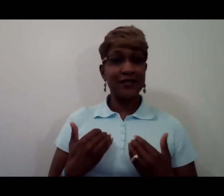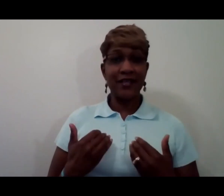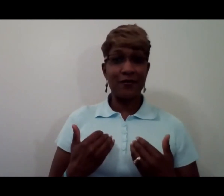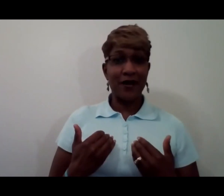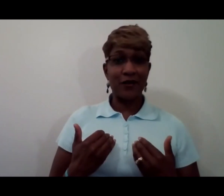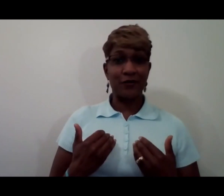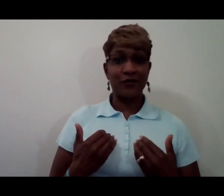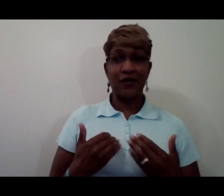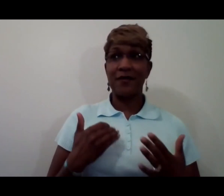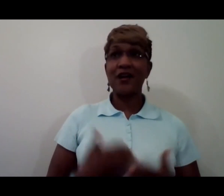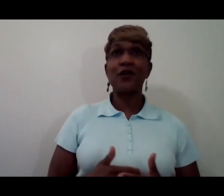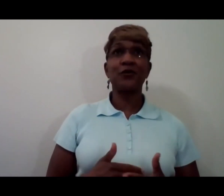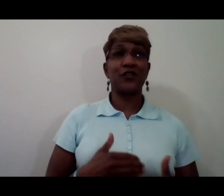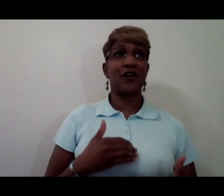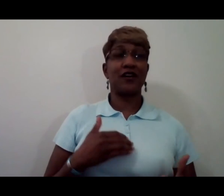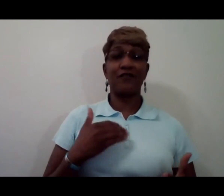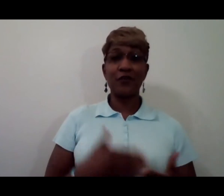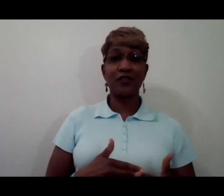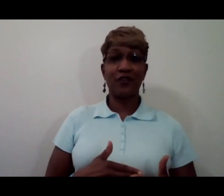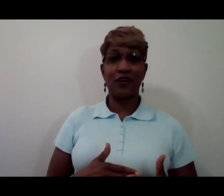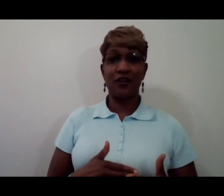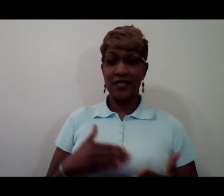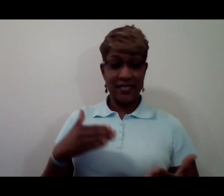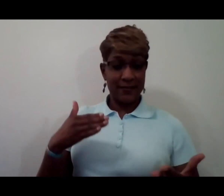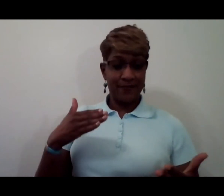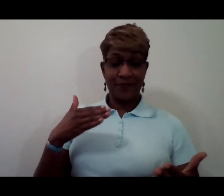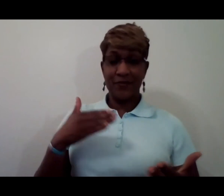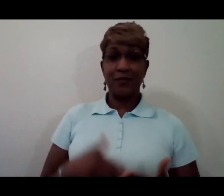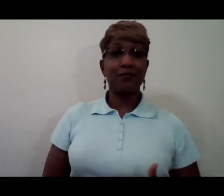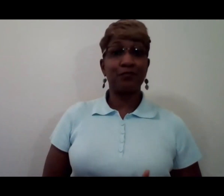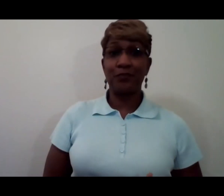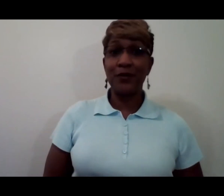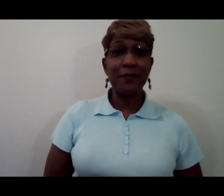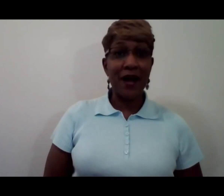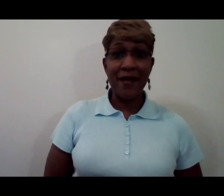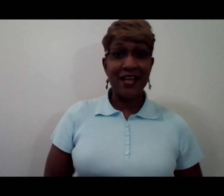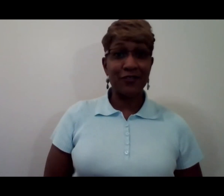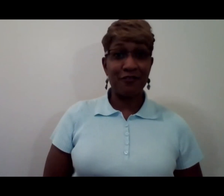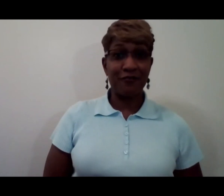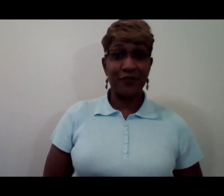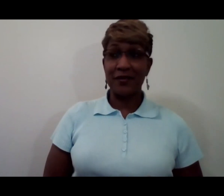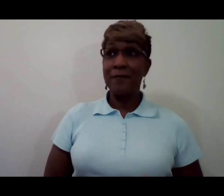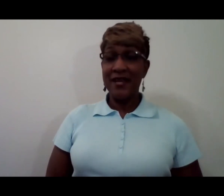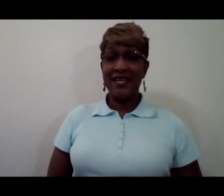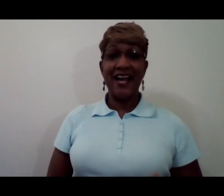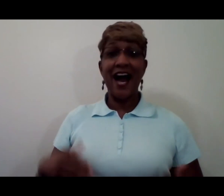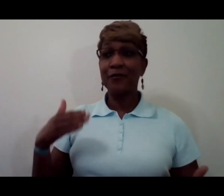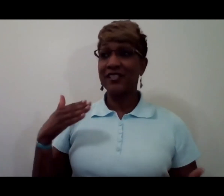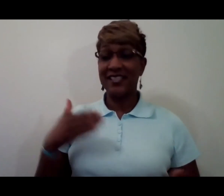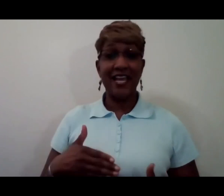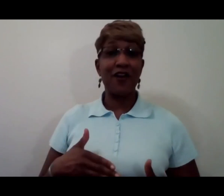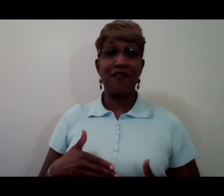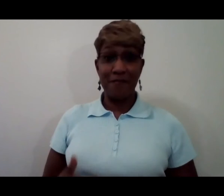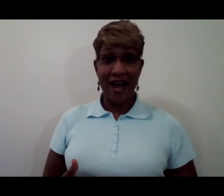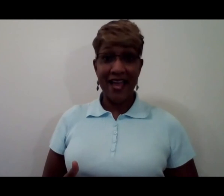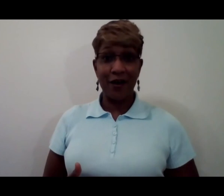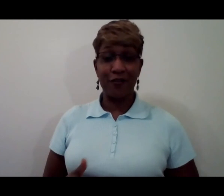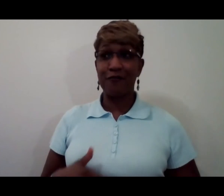going to tell you what my goals are my goals are first of all to put my mask on first meaning I'm going to take care of my health